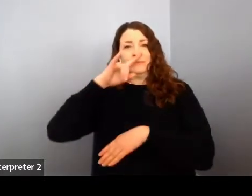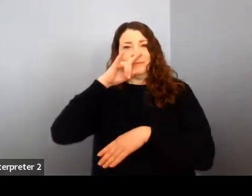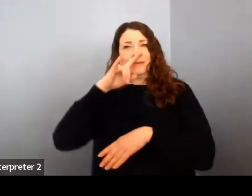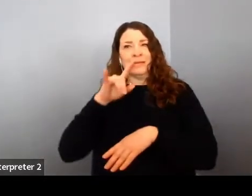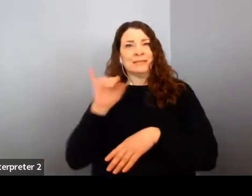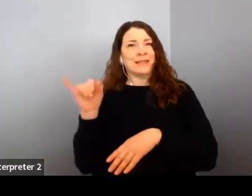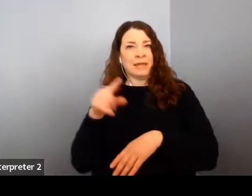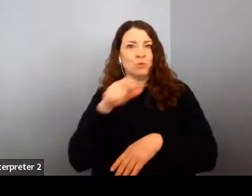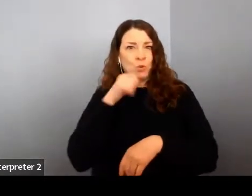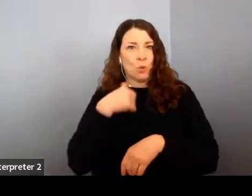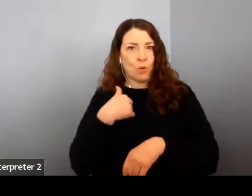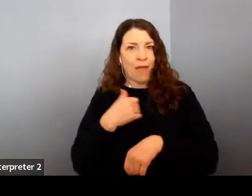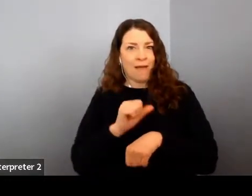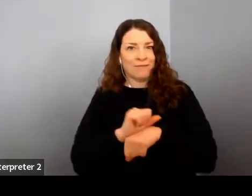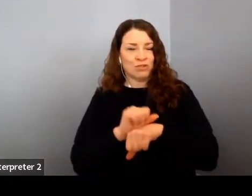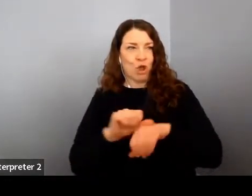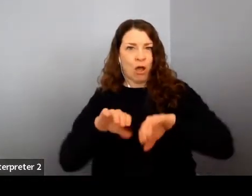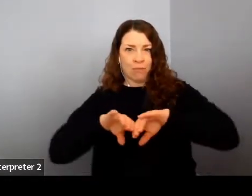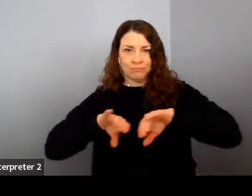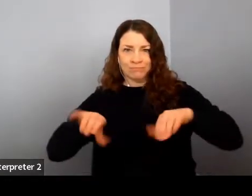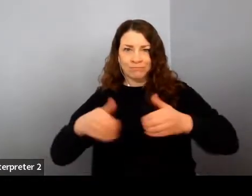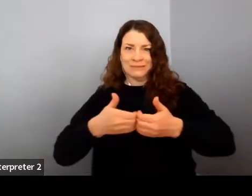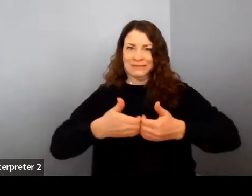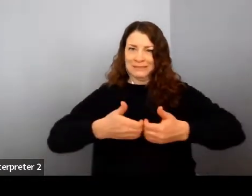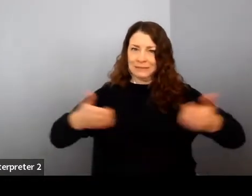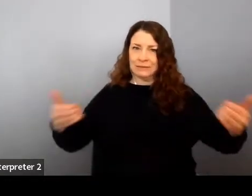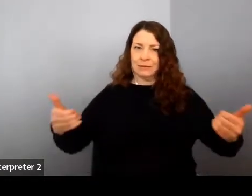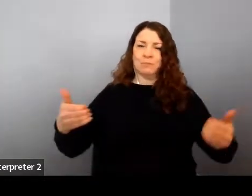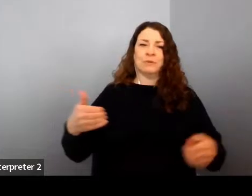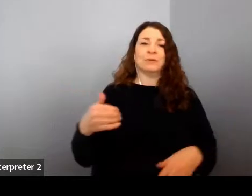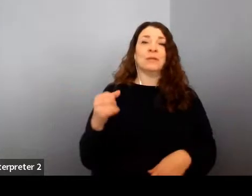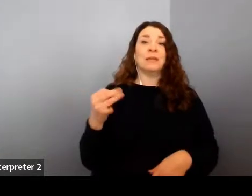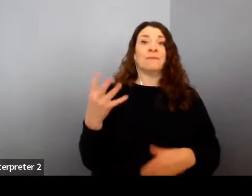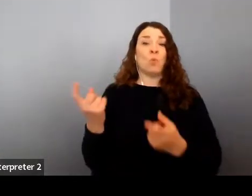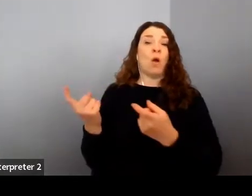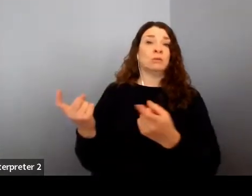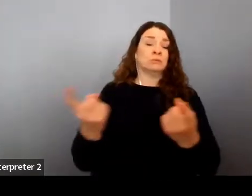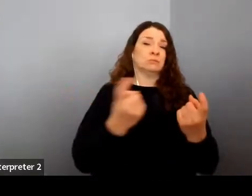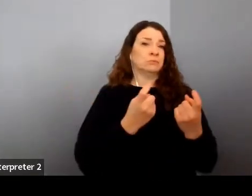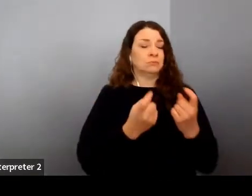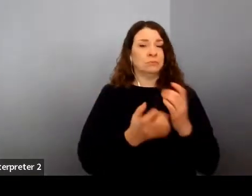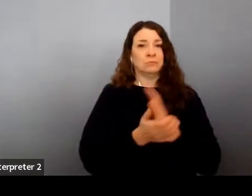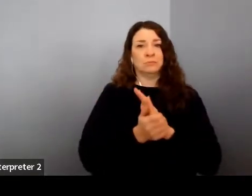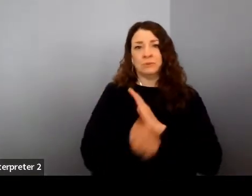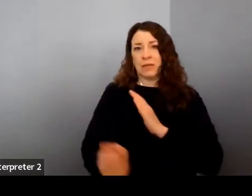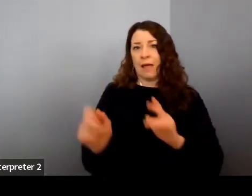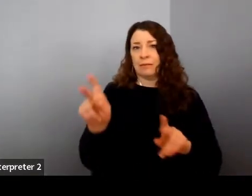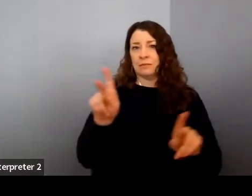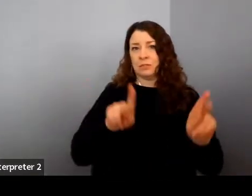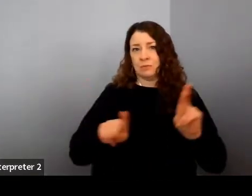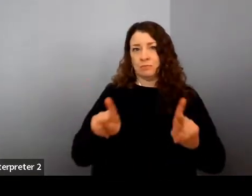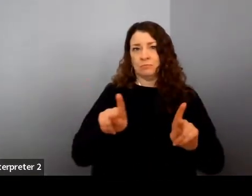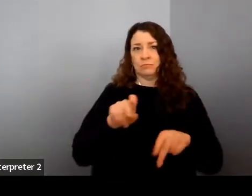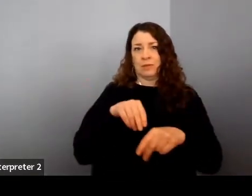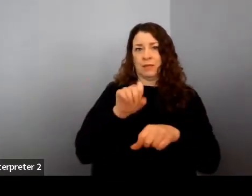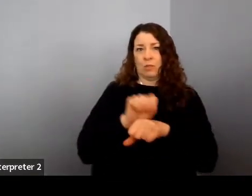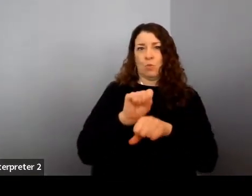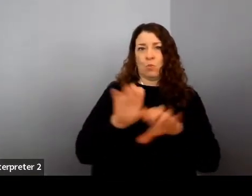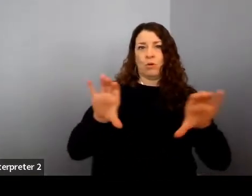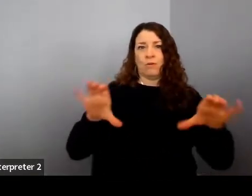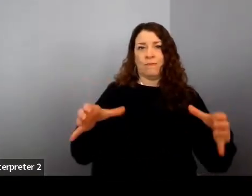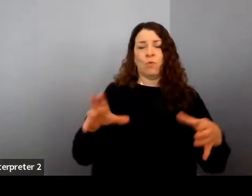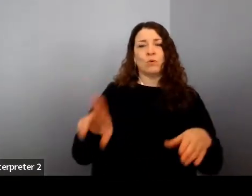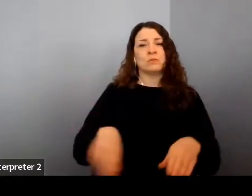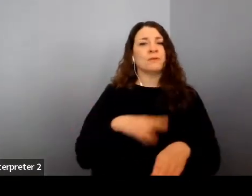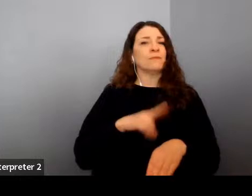attract and retain the most talented workforce, you certainly don't want to accidentally lose that talent, you know,